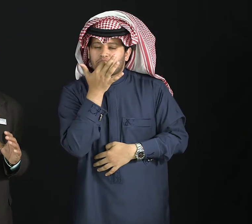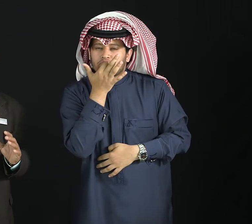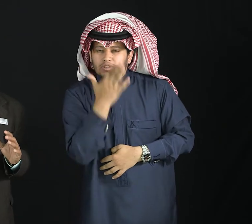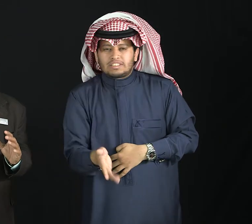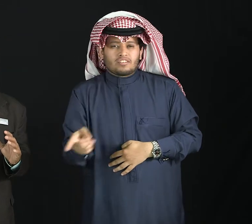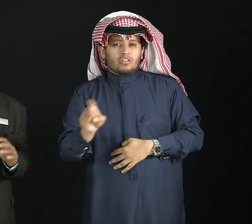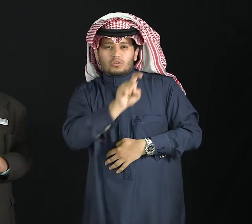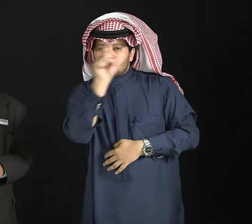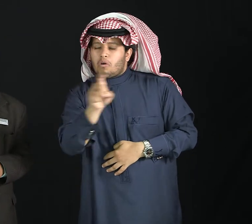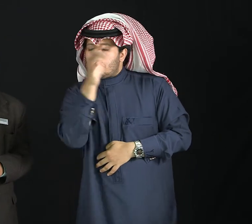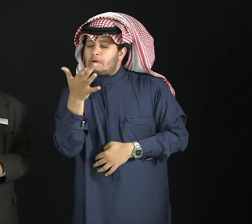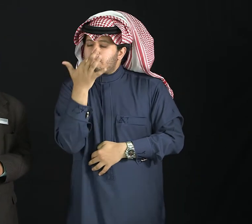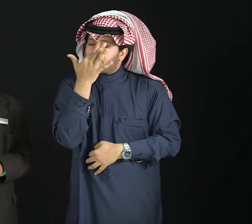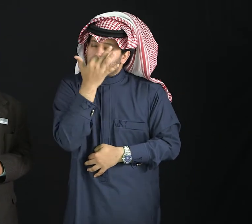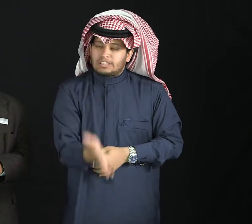find the answers.